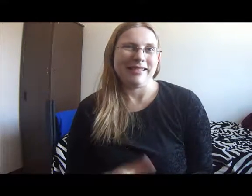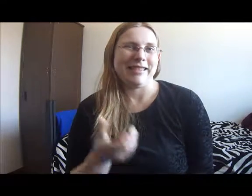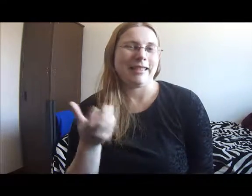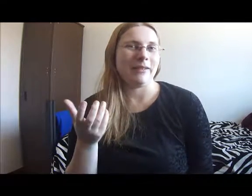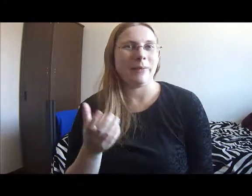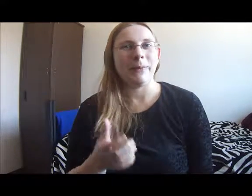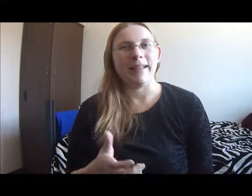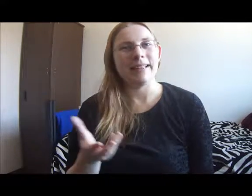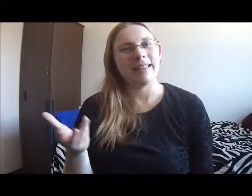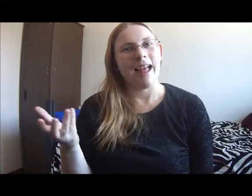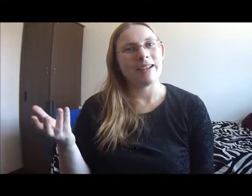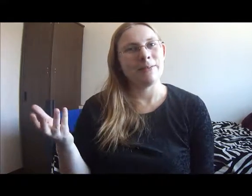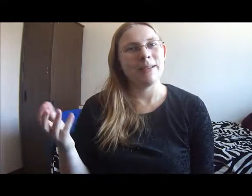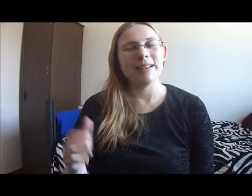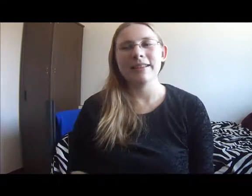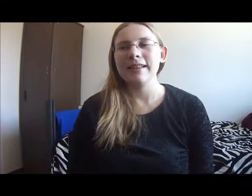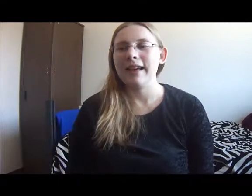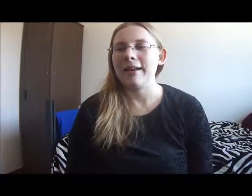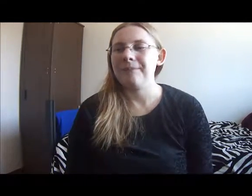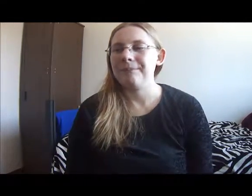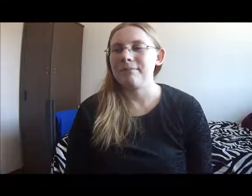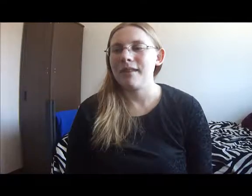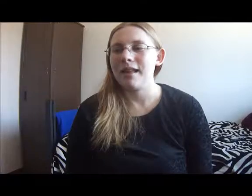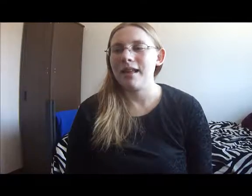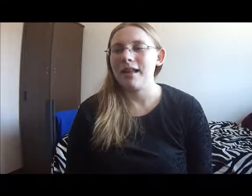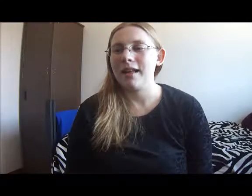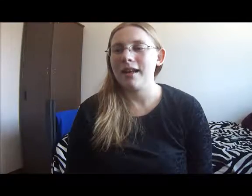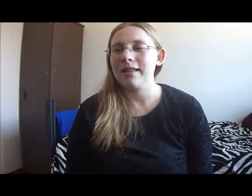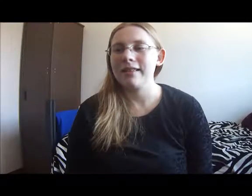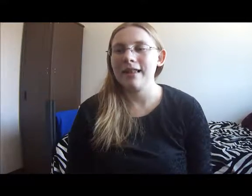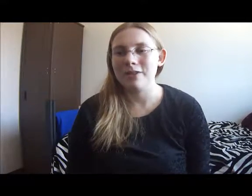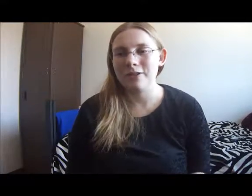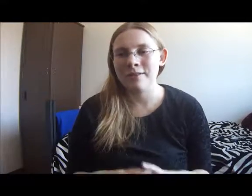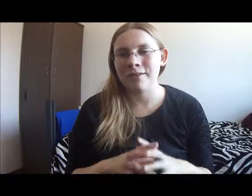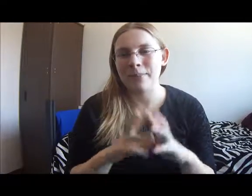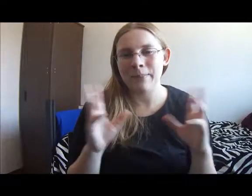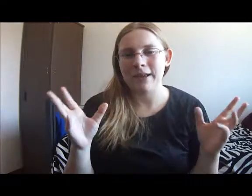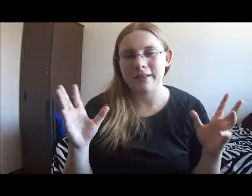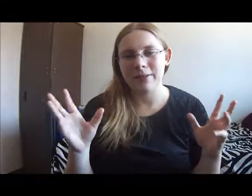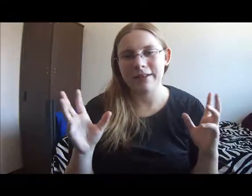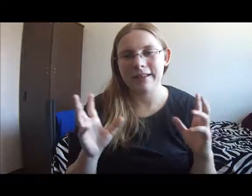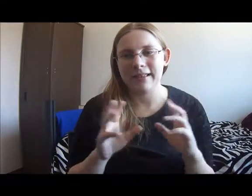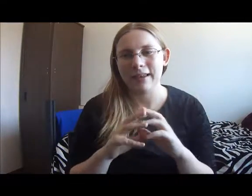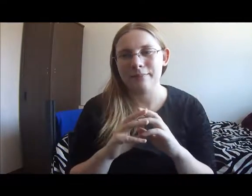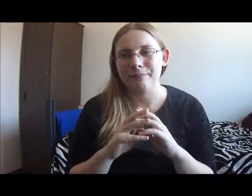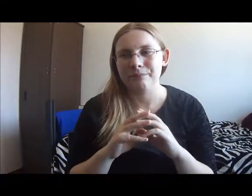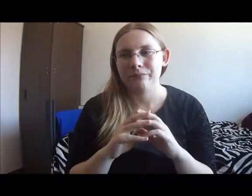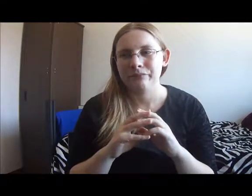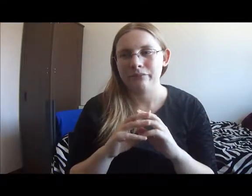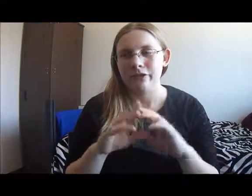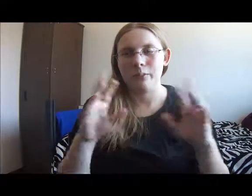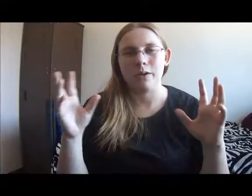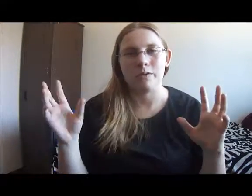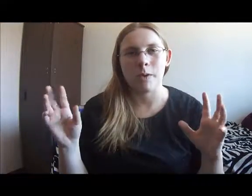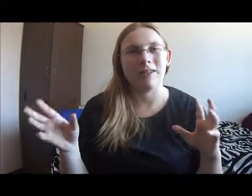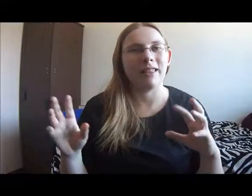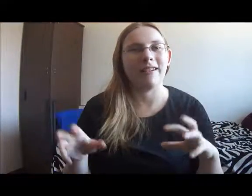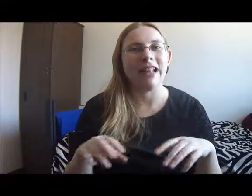So I guess that could be it. I guess the other sort of big possibility that I just want to throw out there.